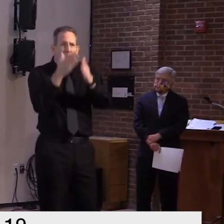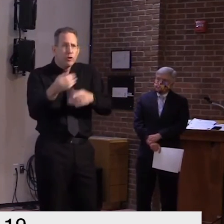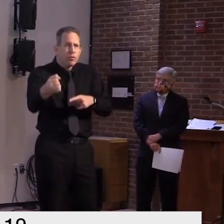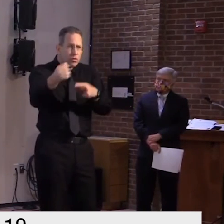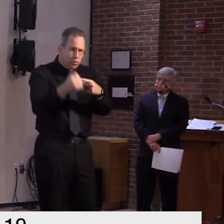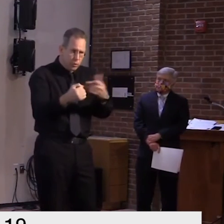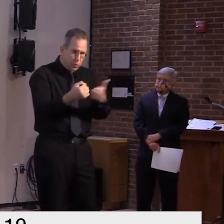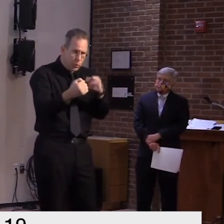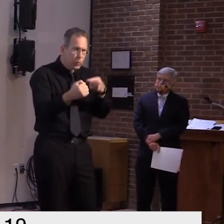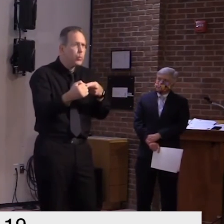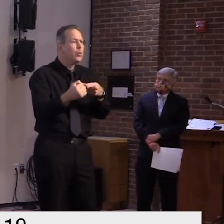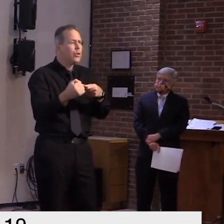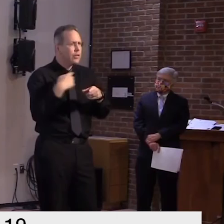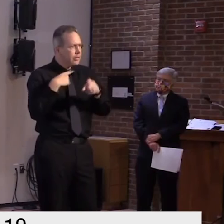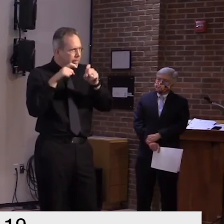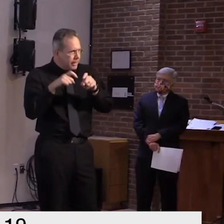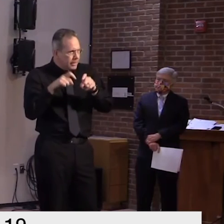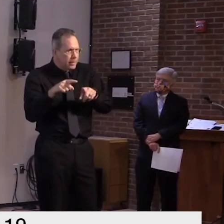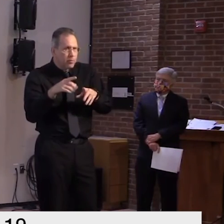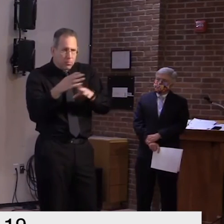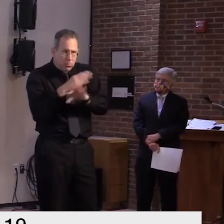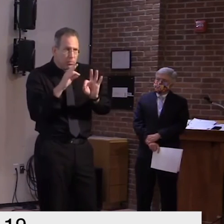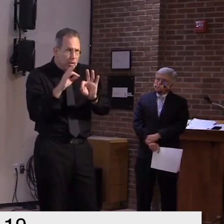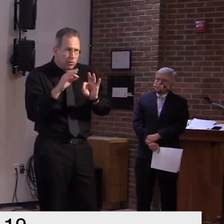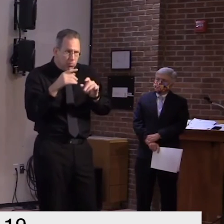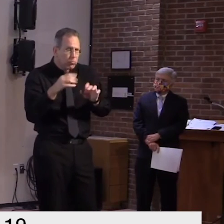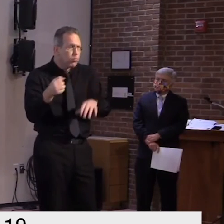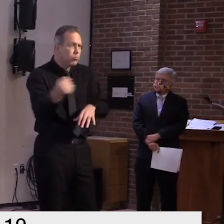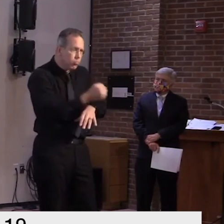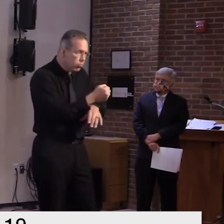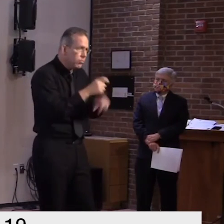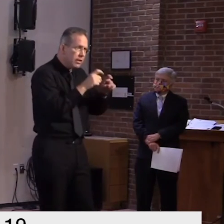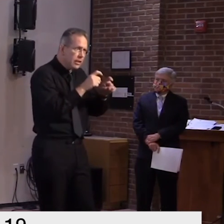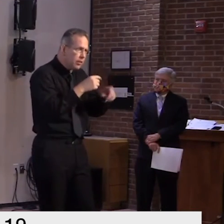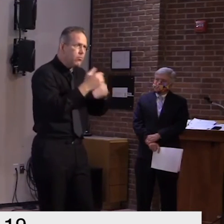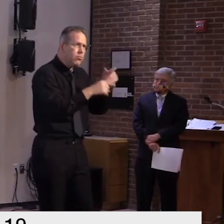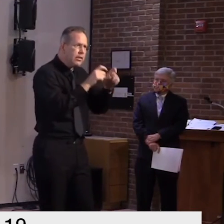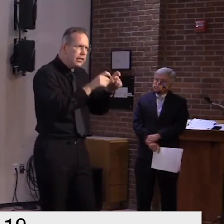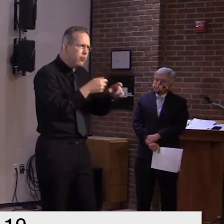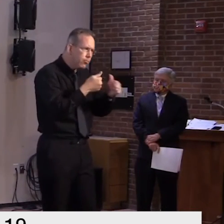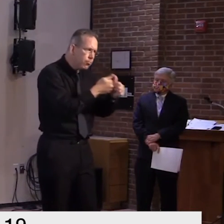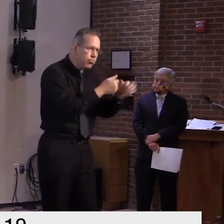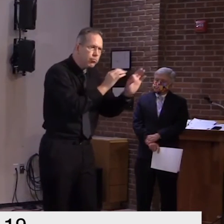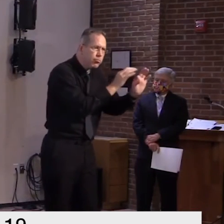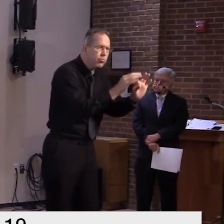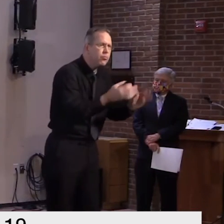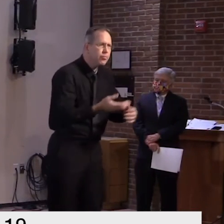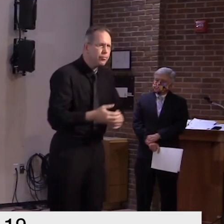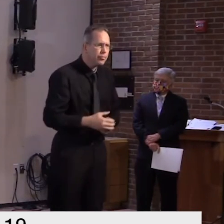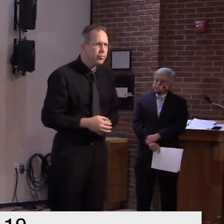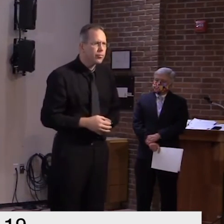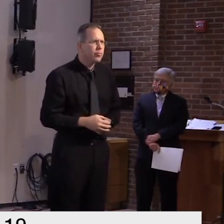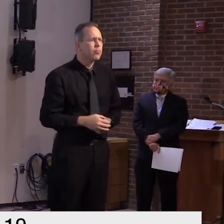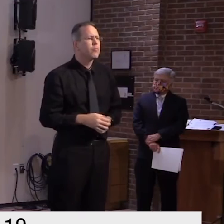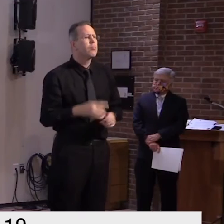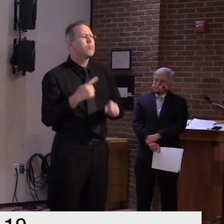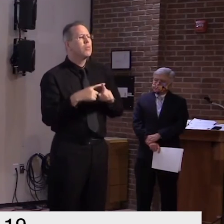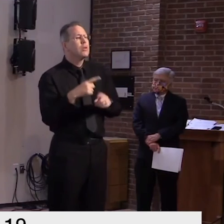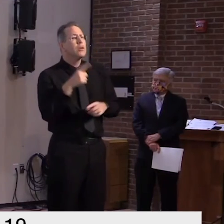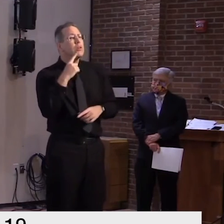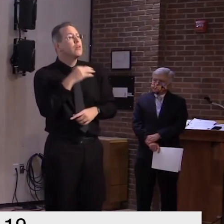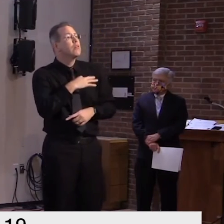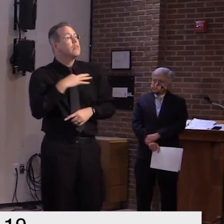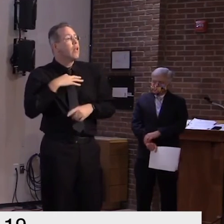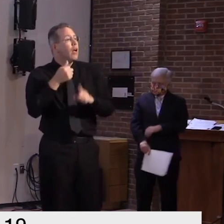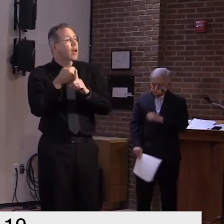with instructions about the caregivers and making sure that they're not in the